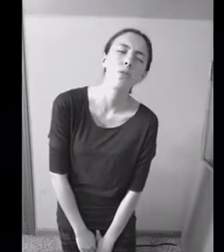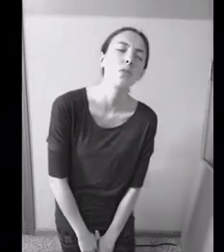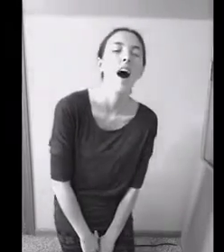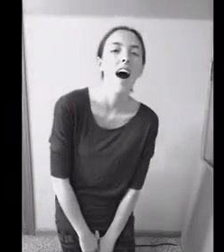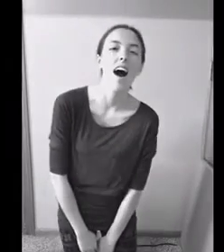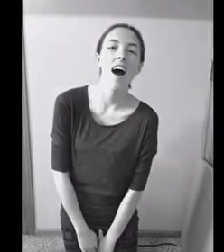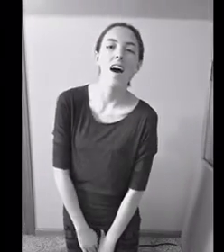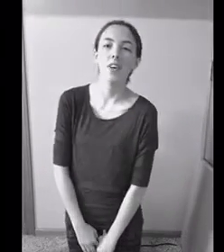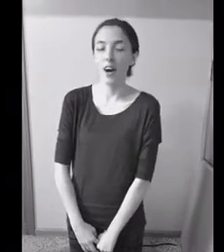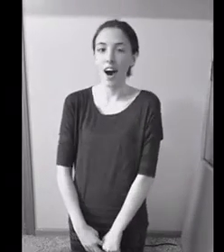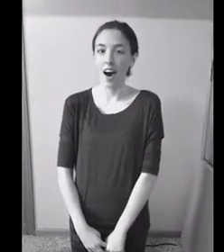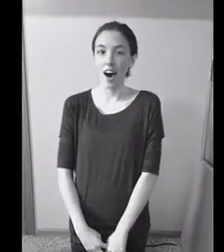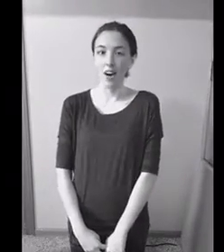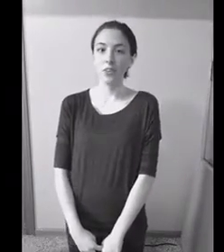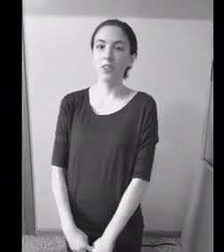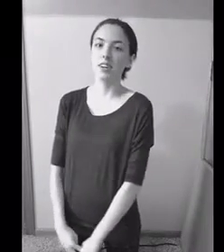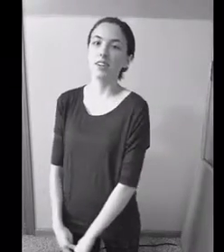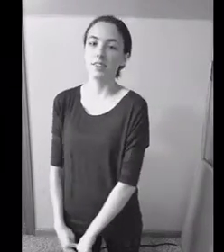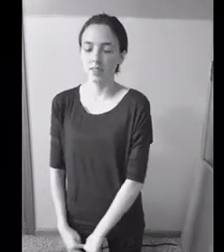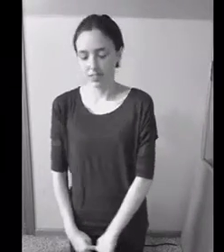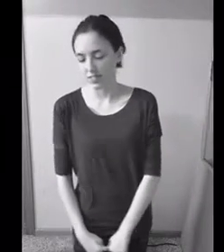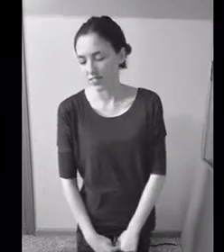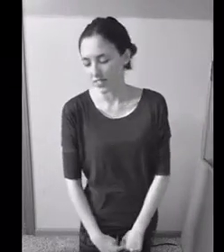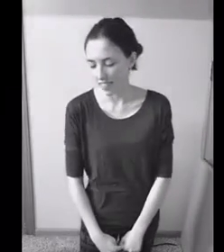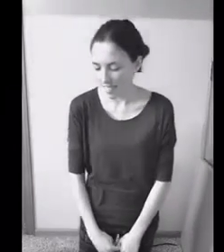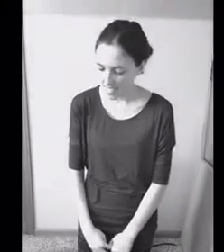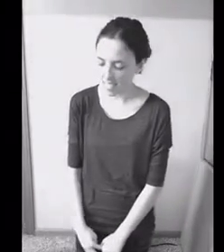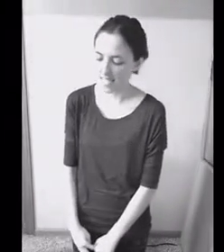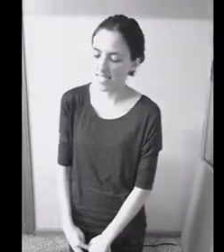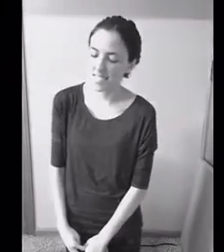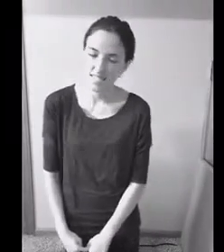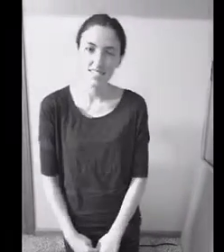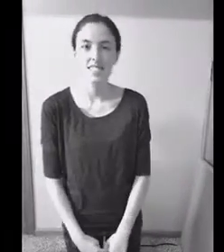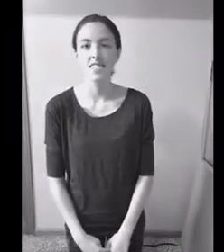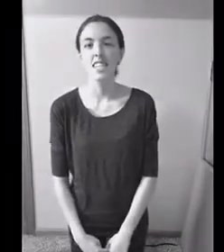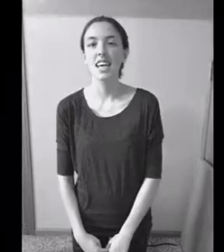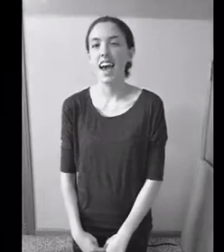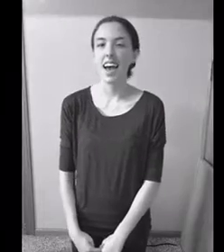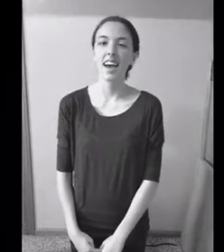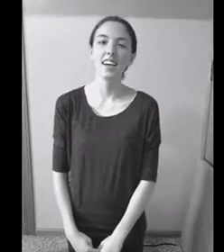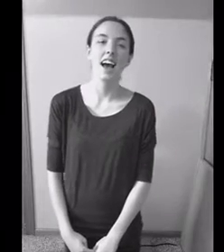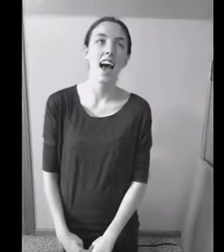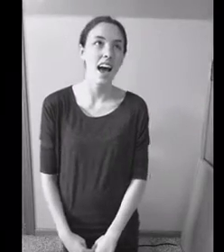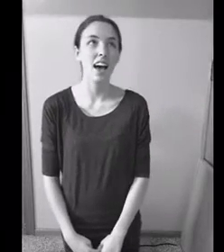whoa, whoa, whoa, whoa,